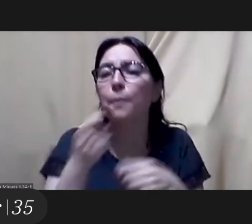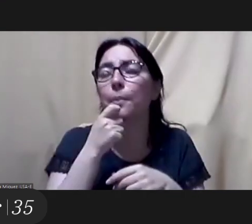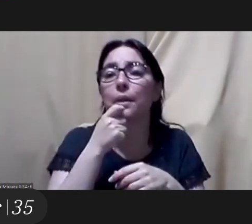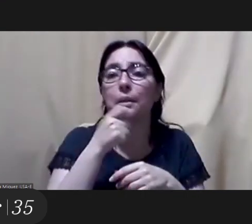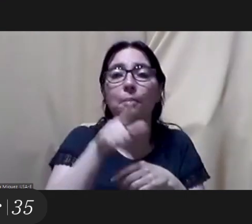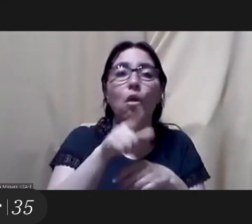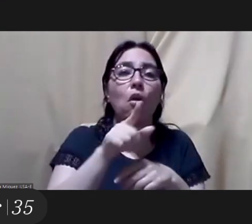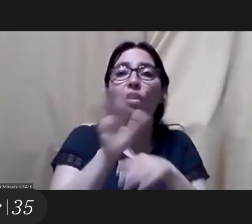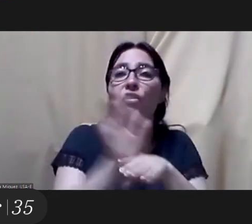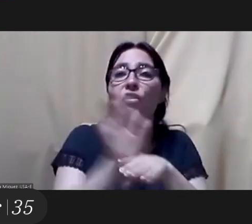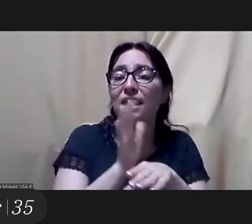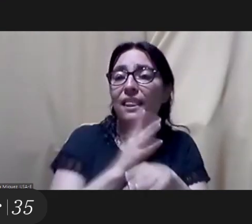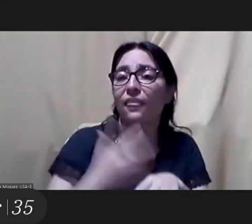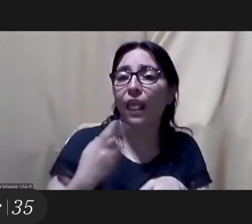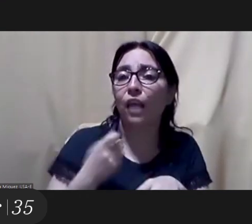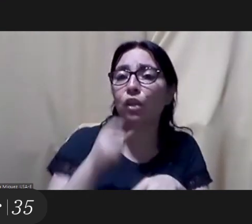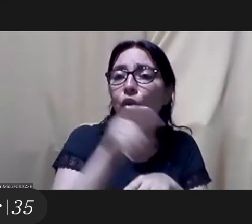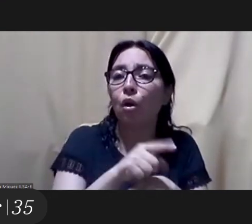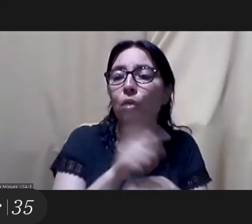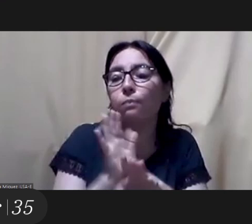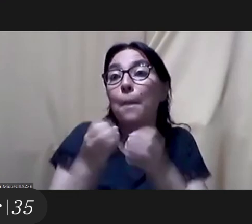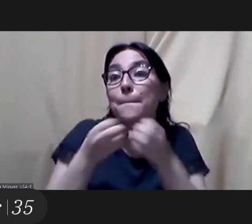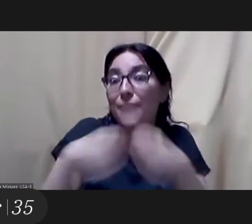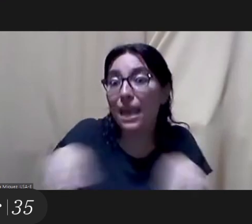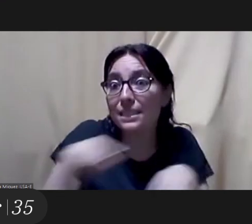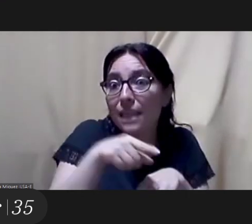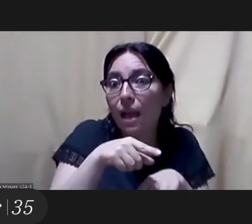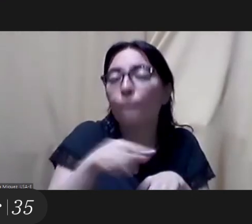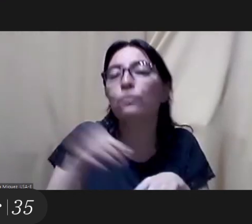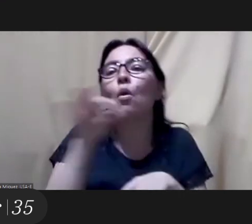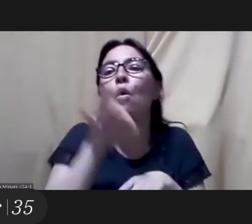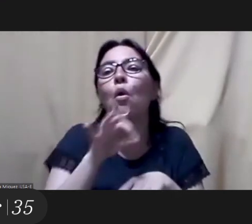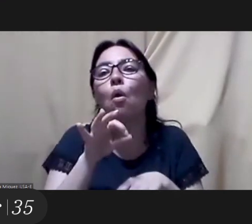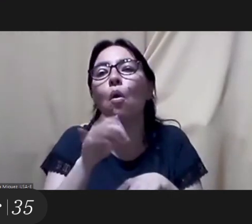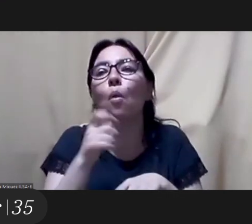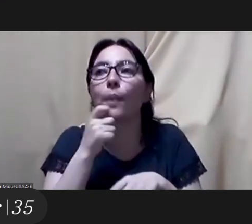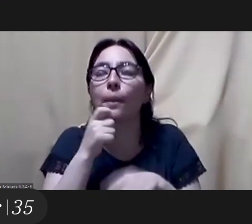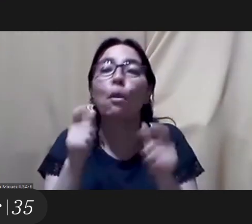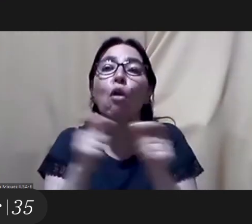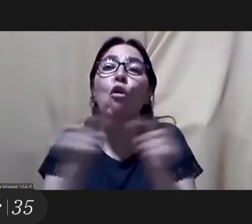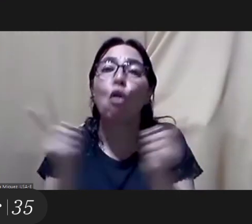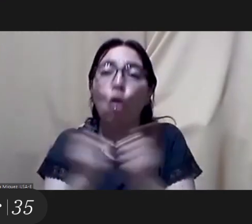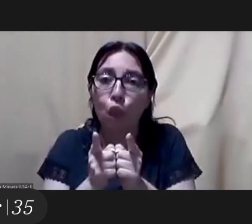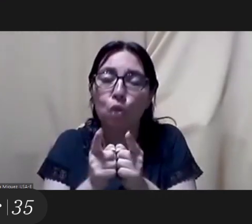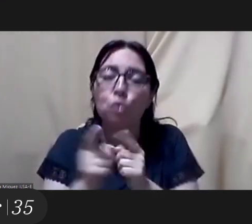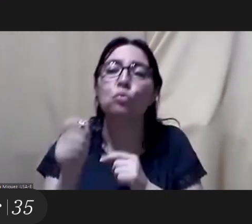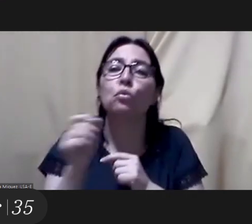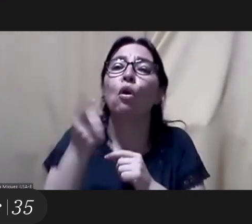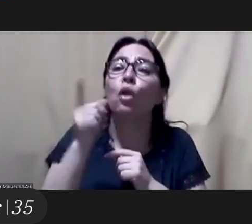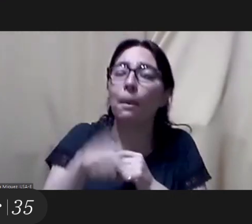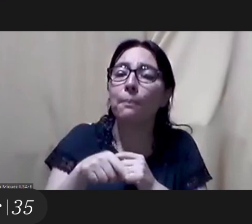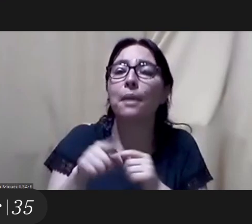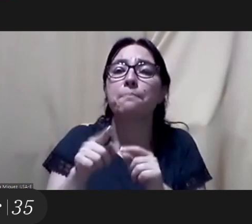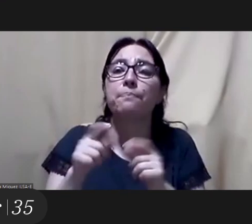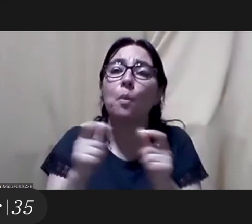directors uh the ones that are just starting and also in the case of short films and